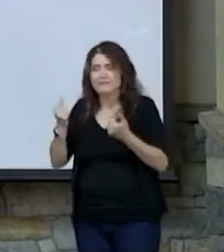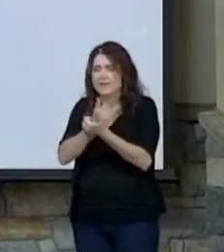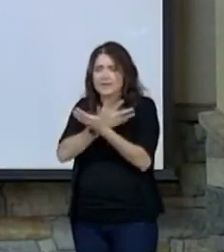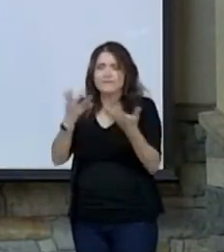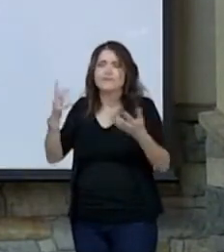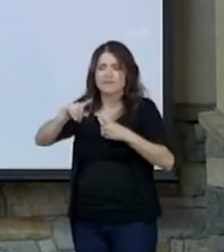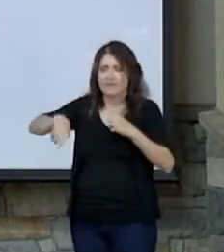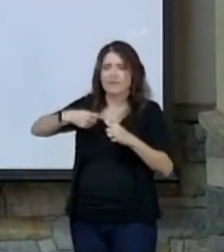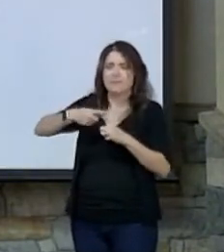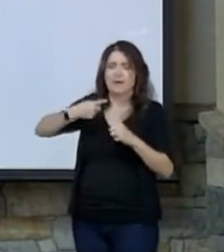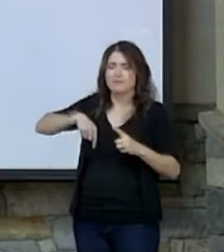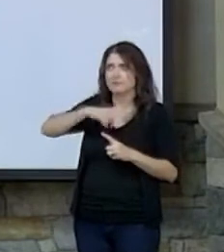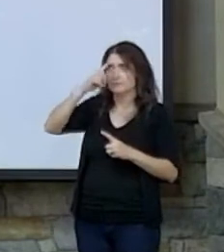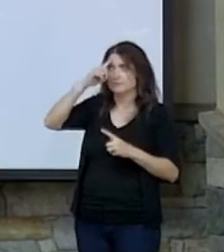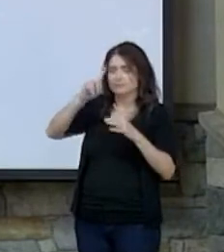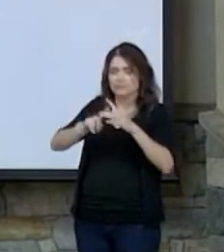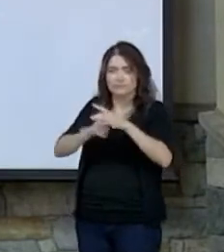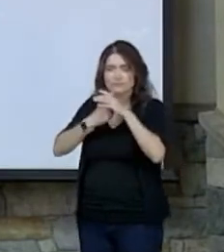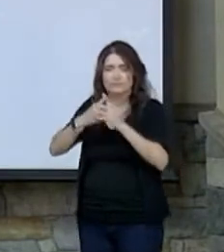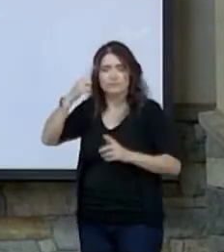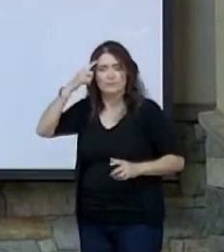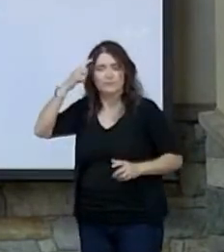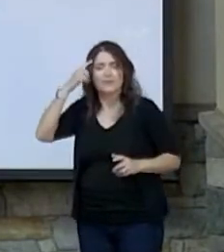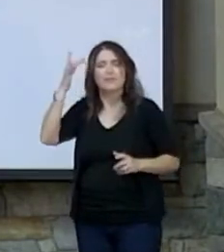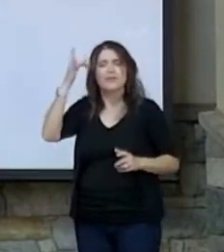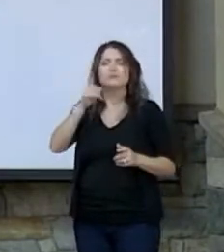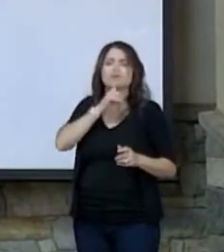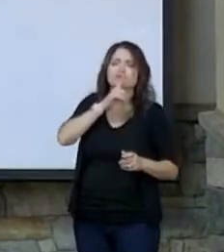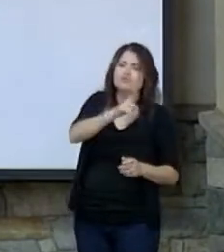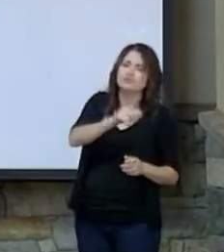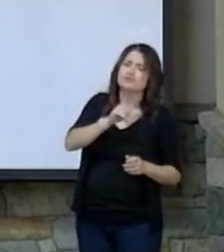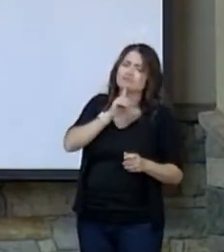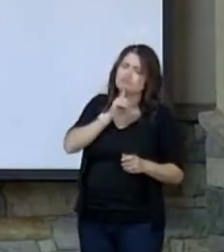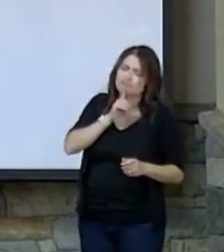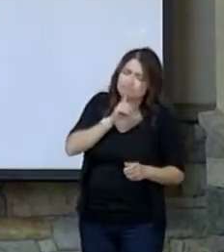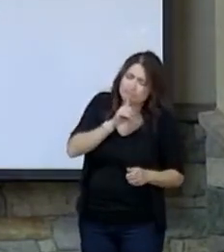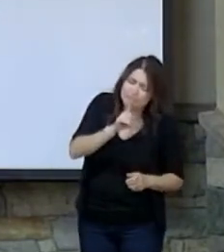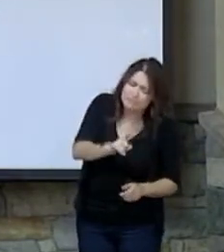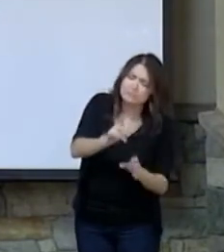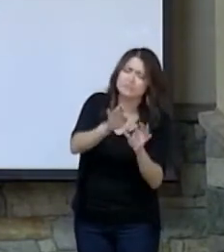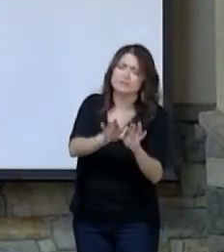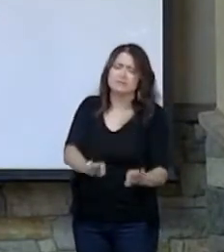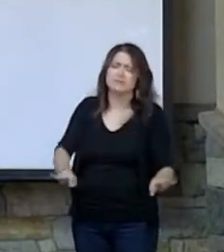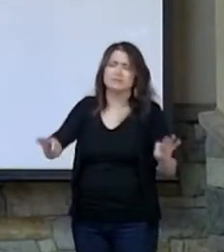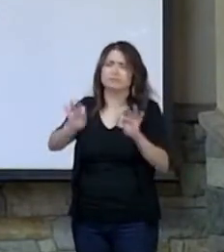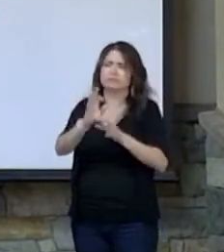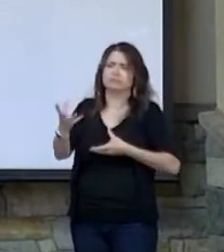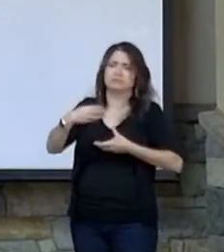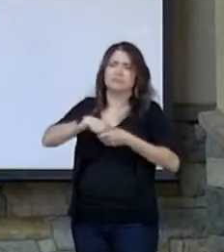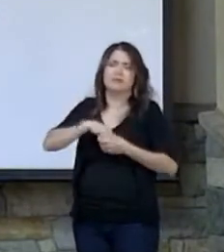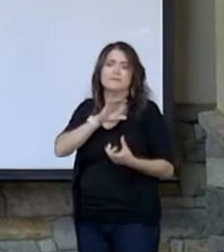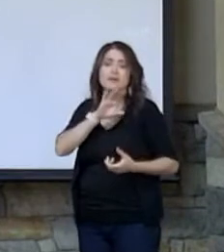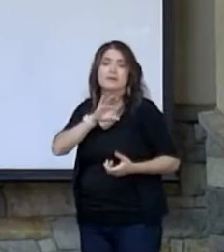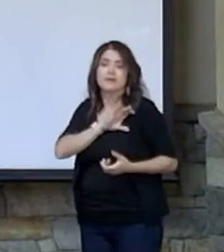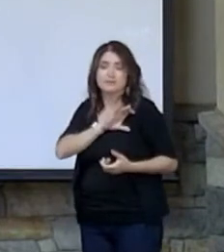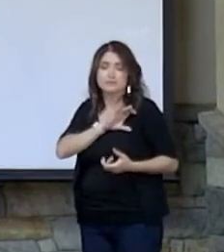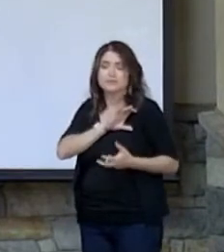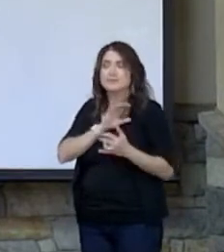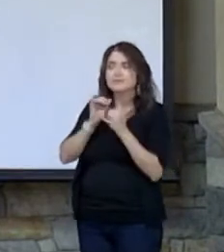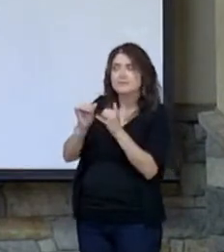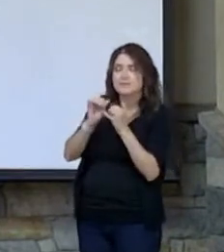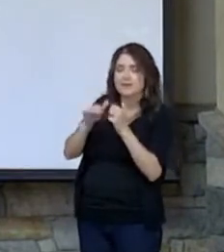And that's why truth is so fundamentally important as a part of our character in the same way it is